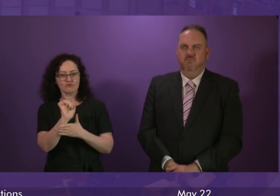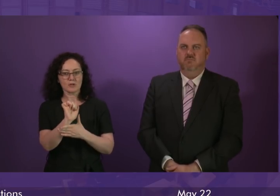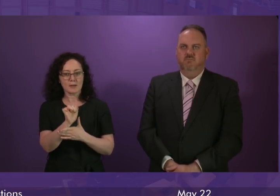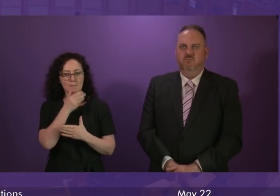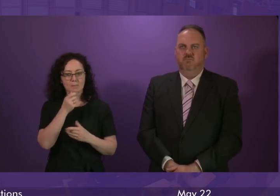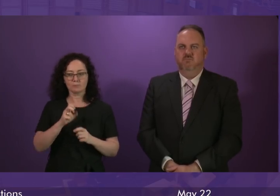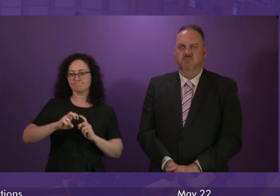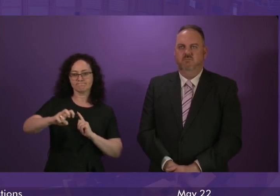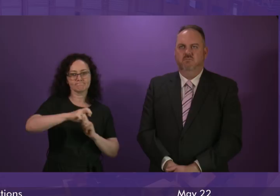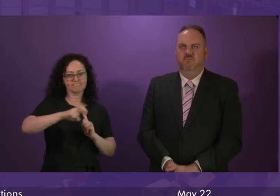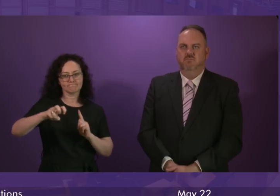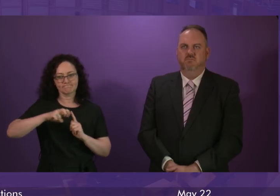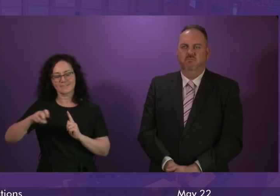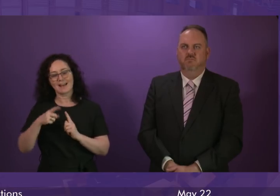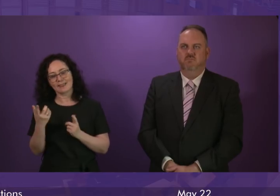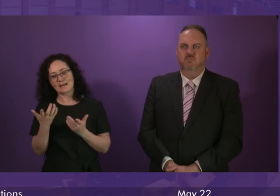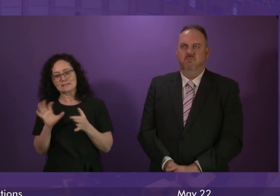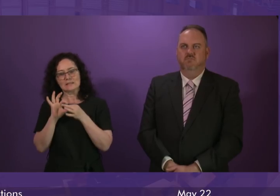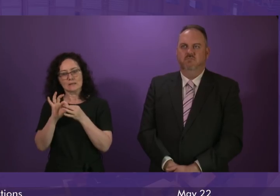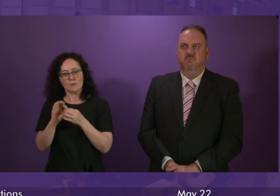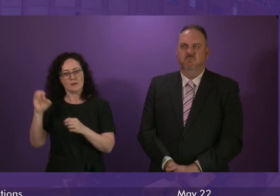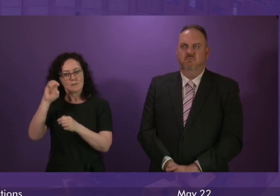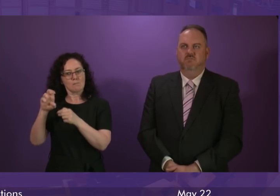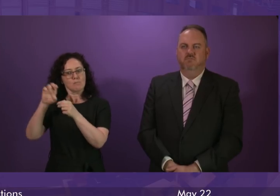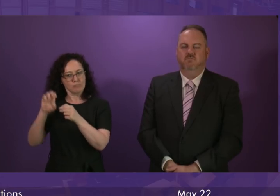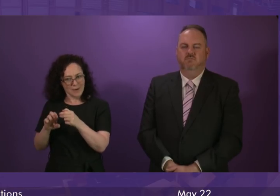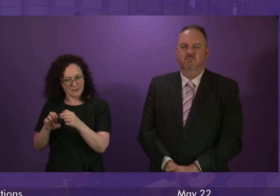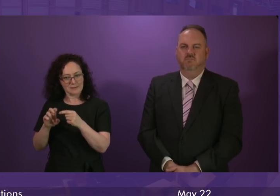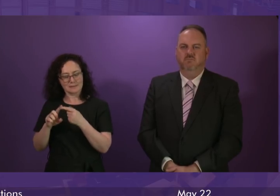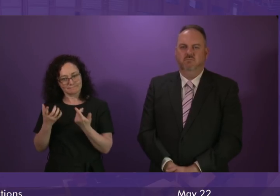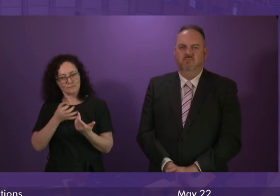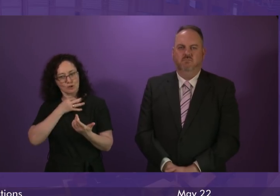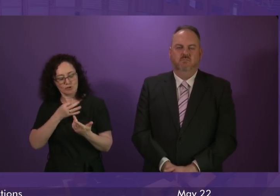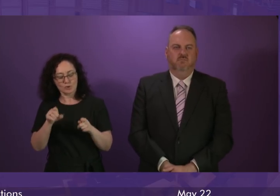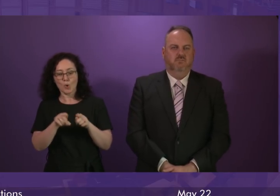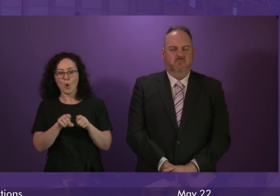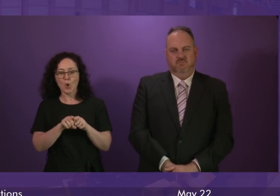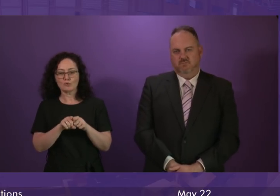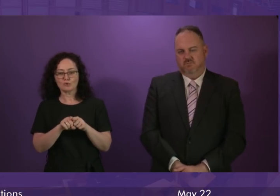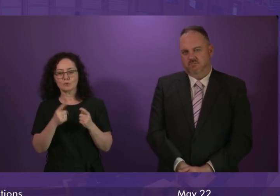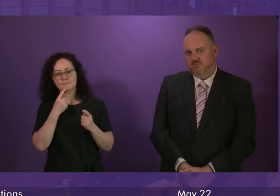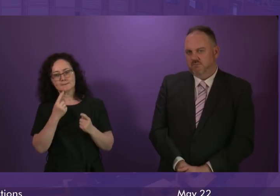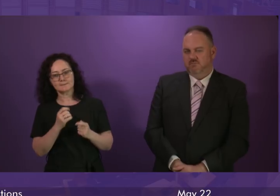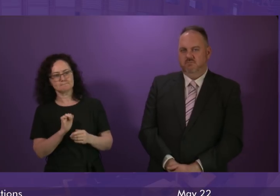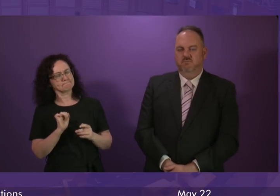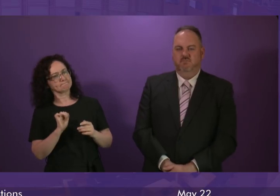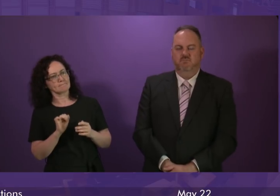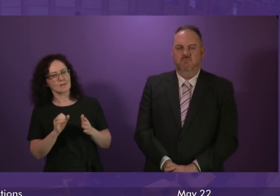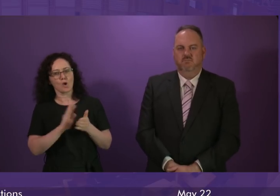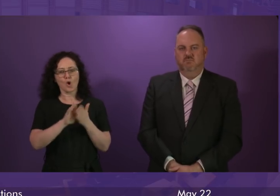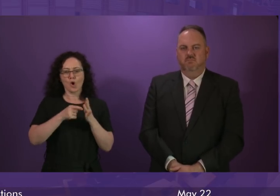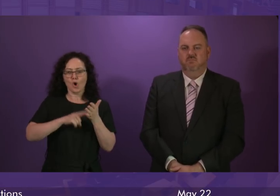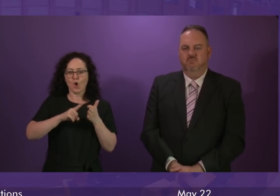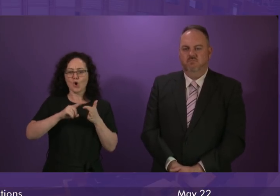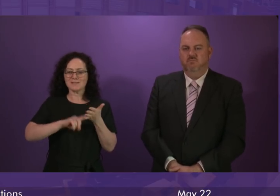government's obsession with a hostile environment and cutting immigration. So we need to make sure that we have an immigration system in